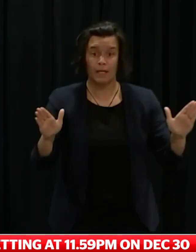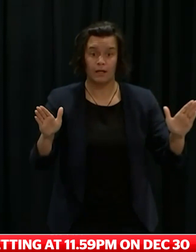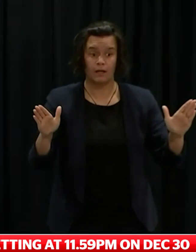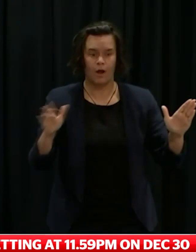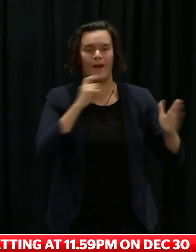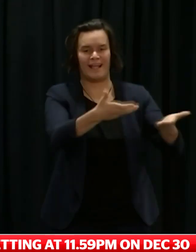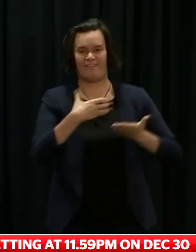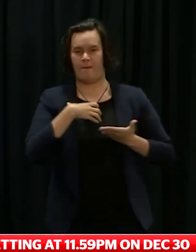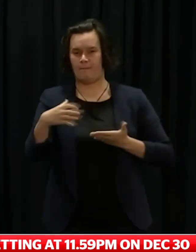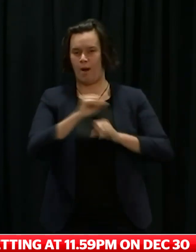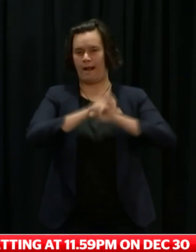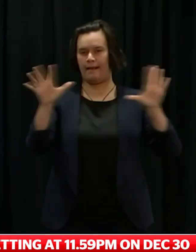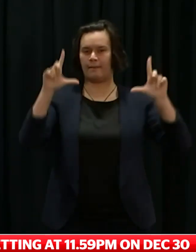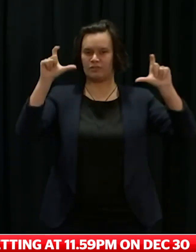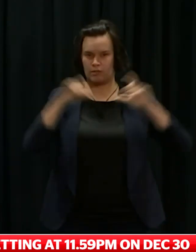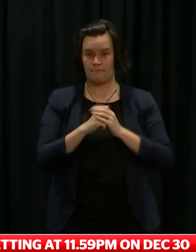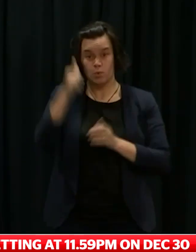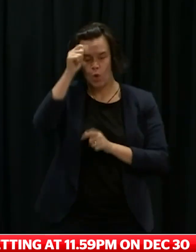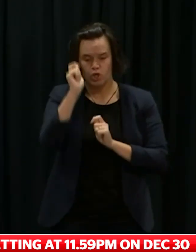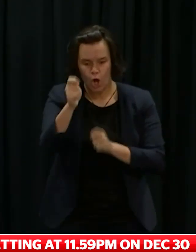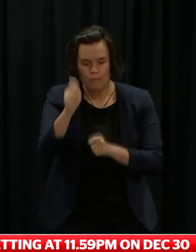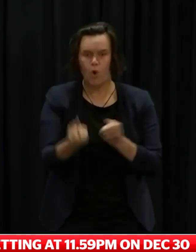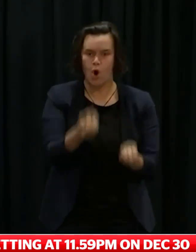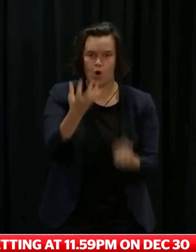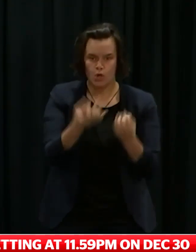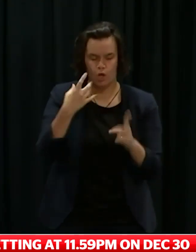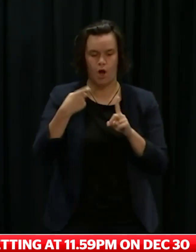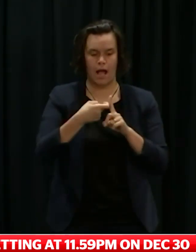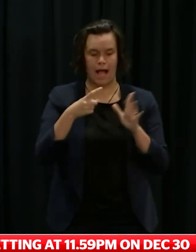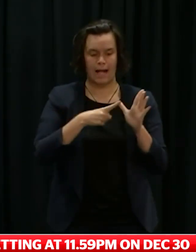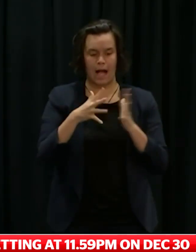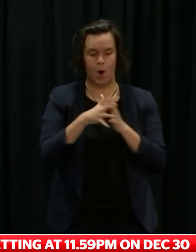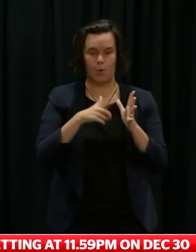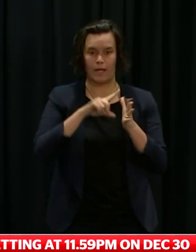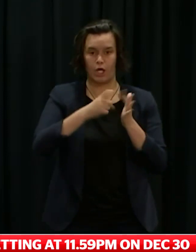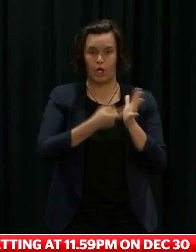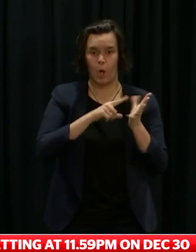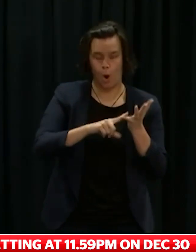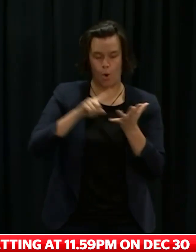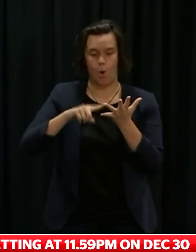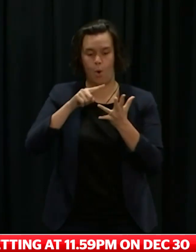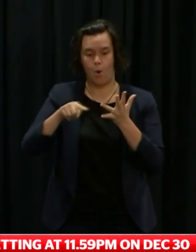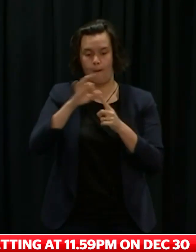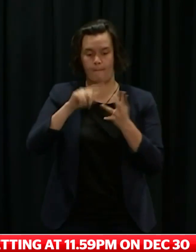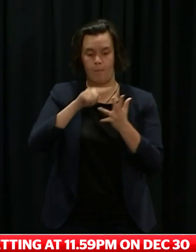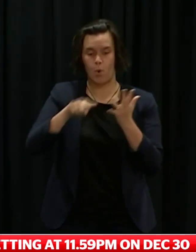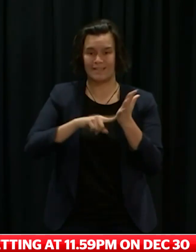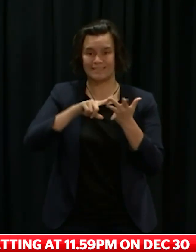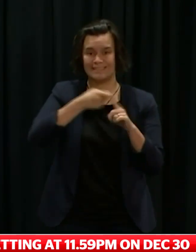regions at Red, currently Taupo, Rotorua Lakes District, Kaurau, Whakatane, Apoteki Districts, Gisborne District,